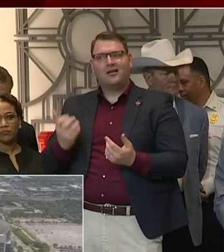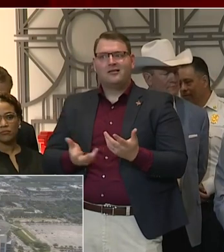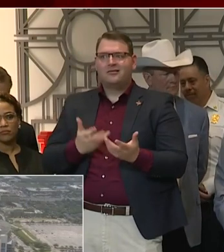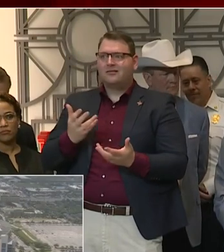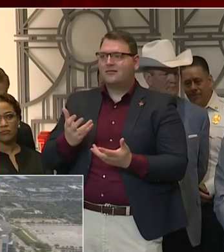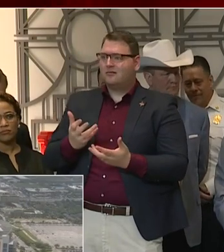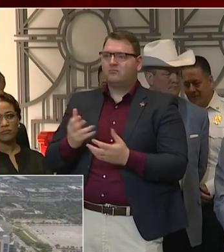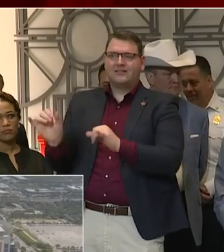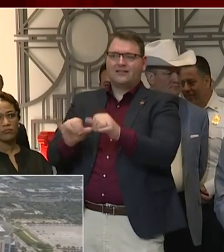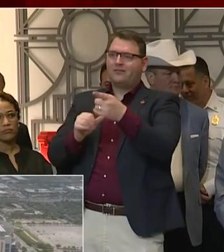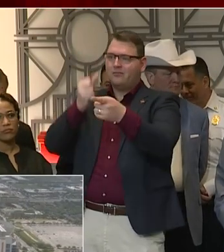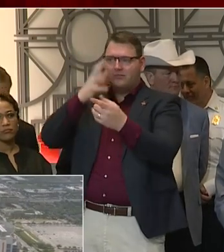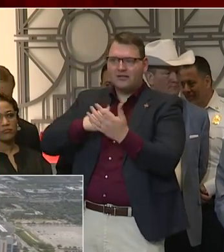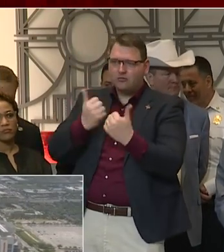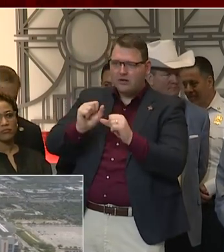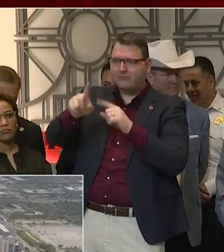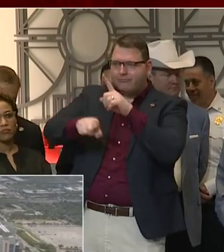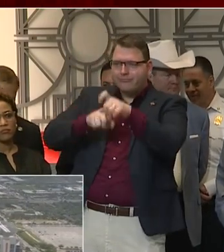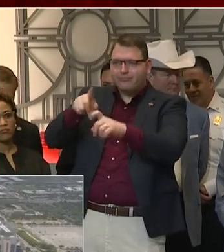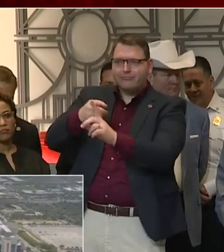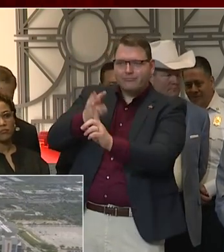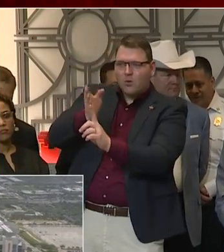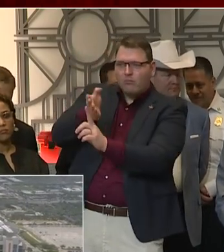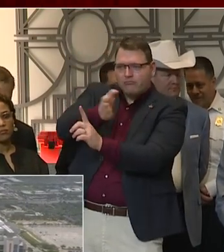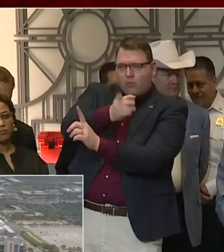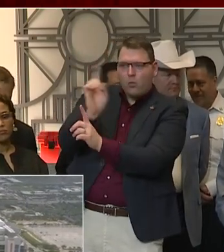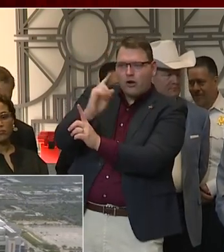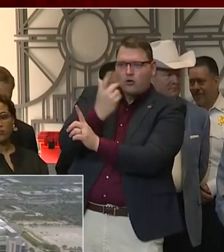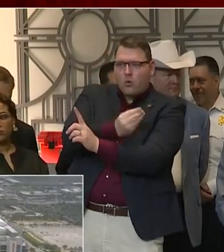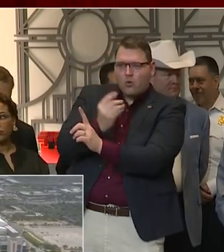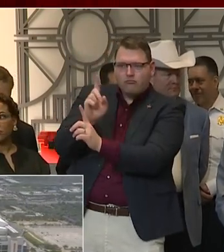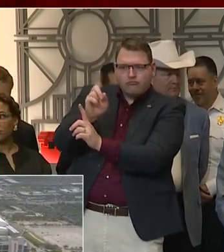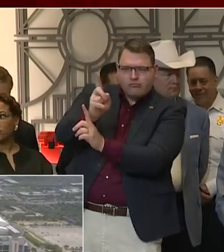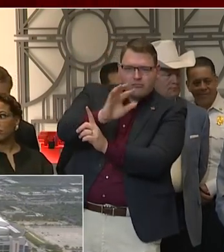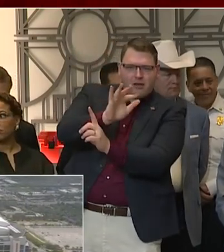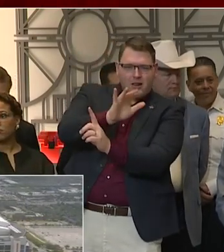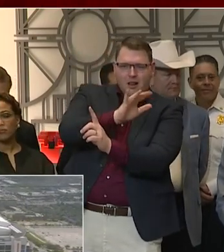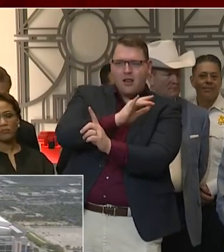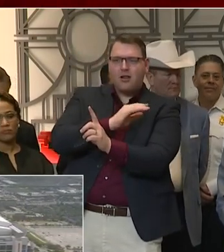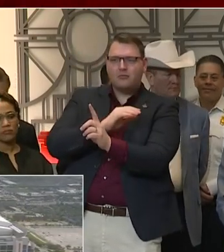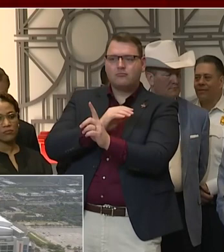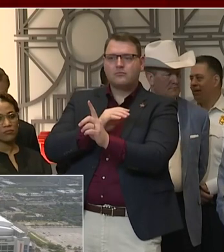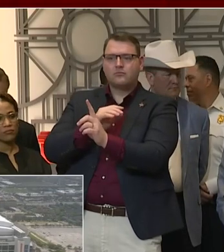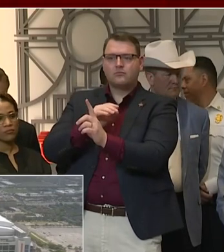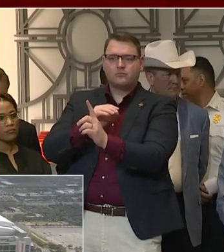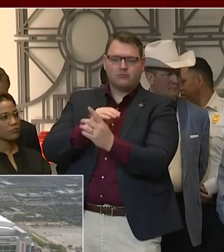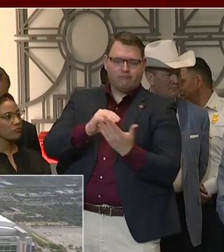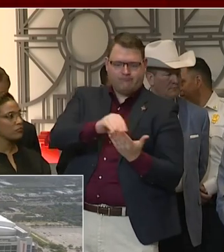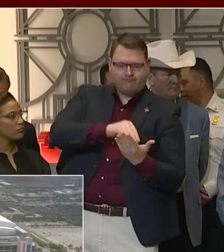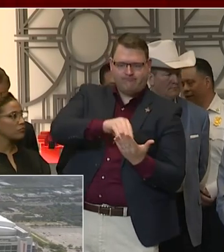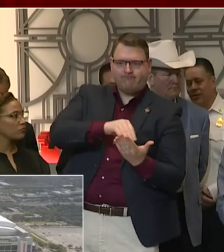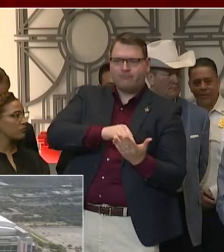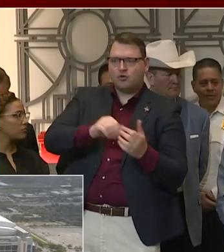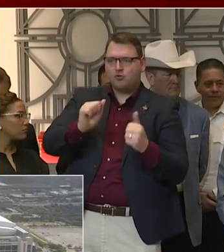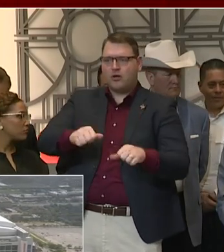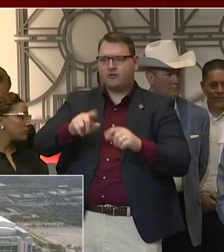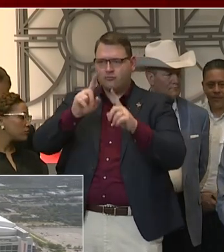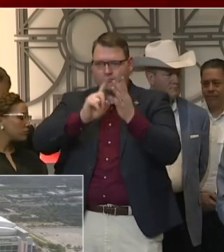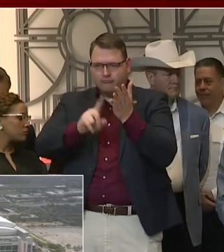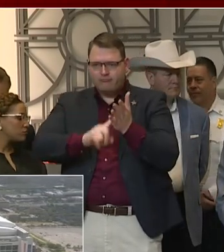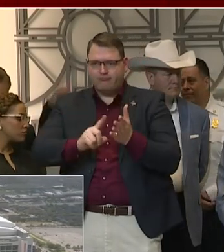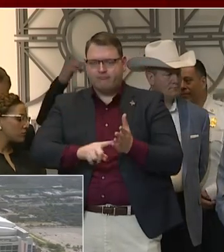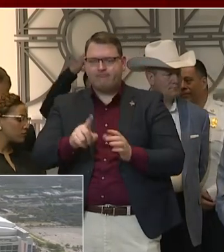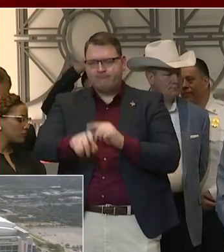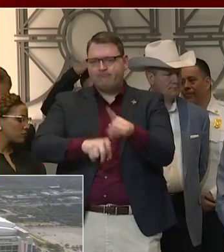gentleman's steps. And based on that, we'll put out additional guidance if we get something concrete. Our best understanding right